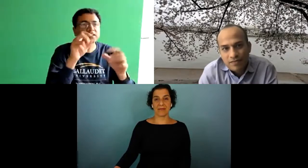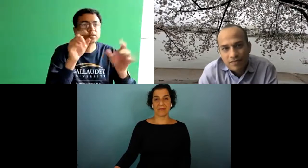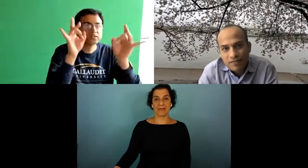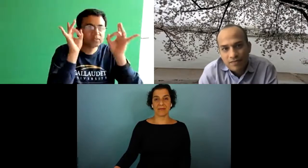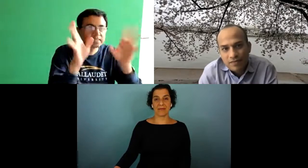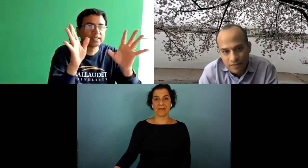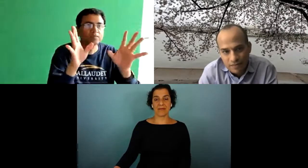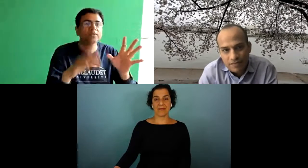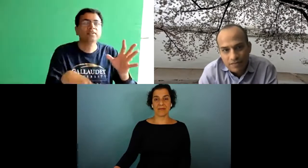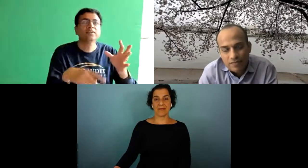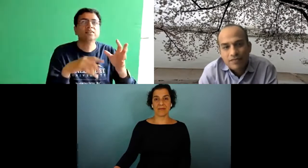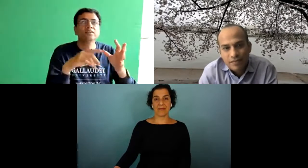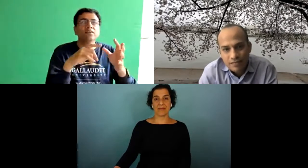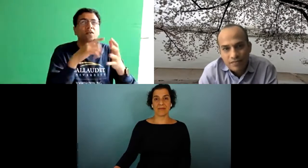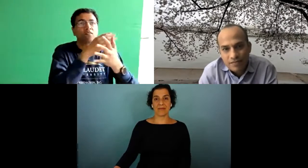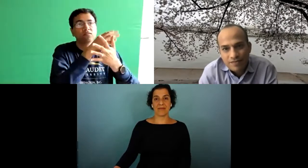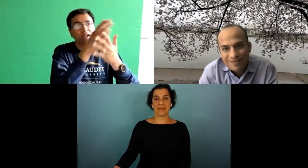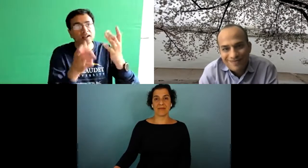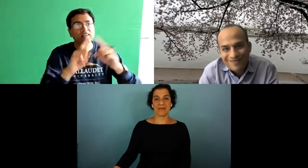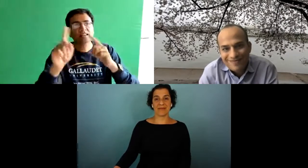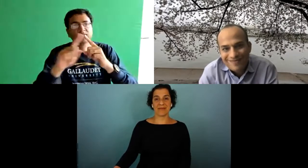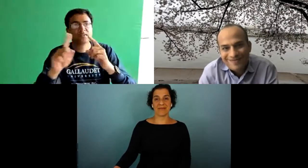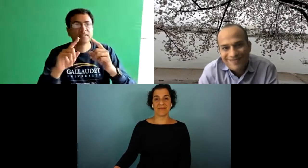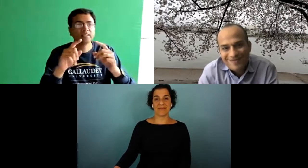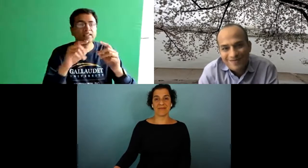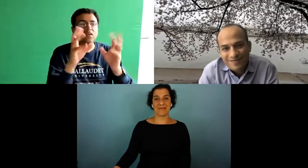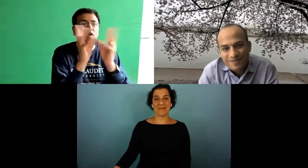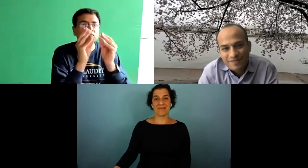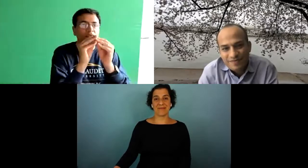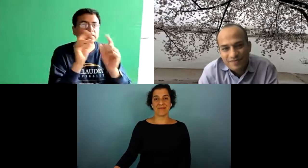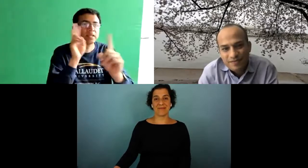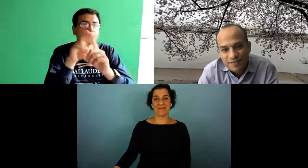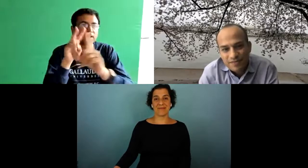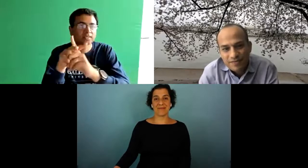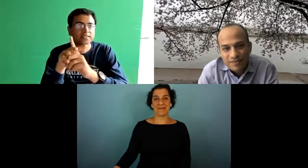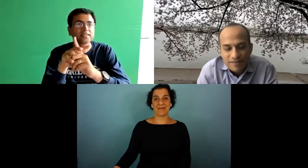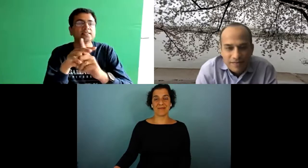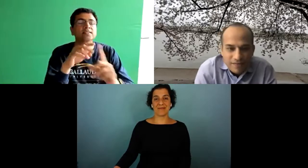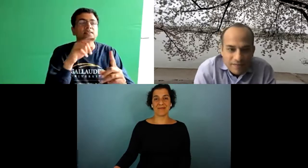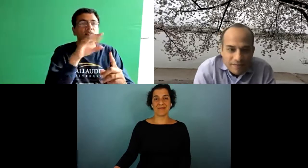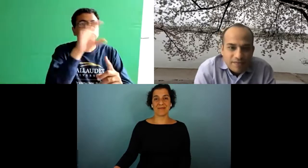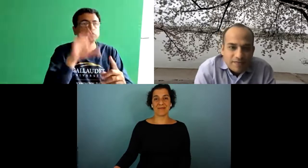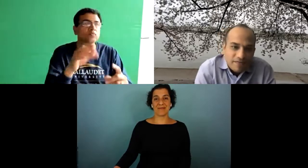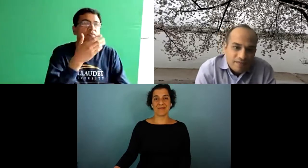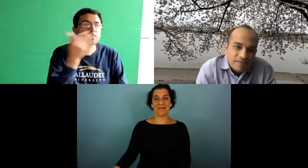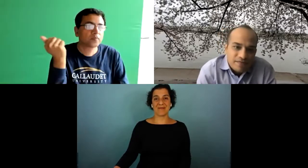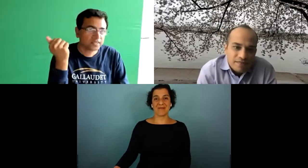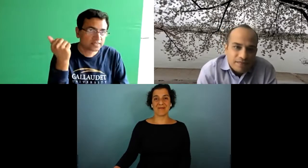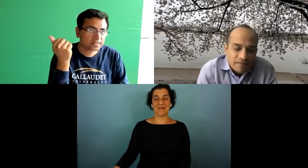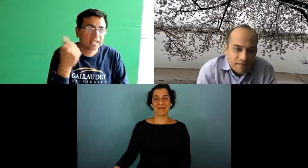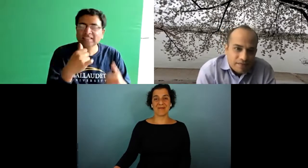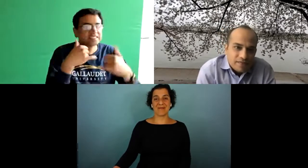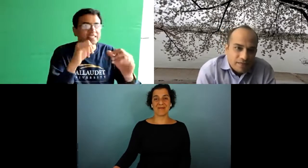compression was awful the resolution was terrible um you know that for the range of